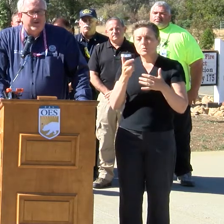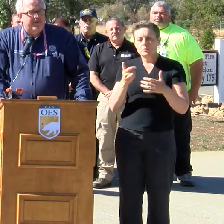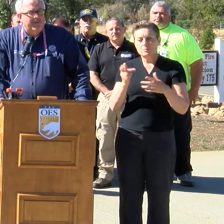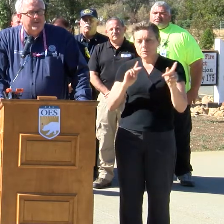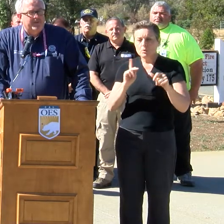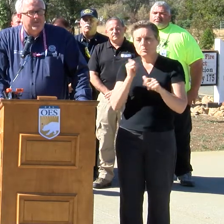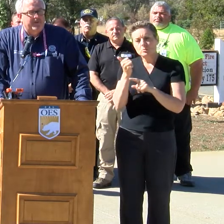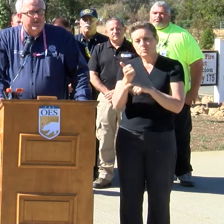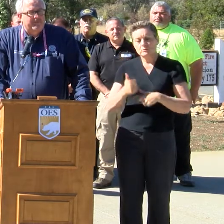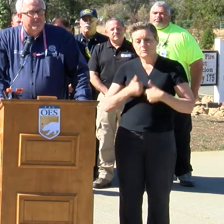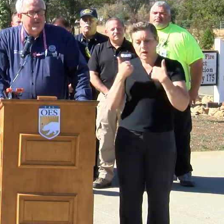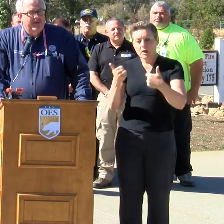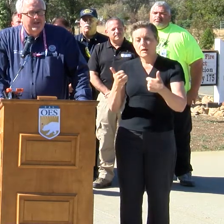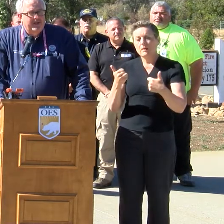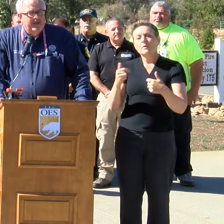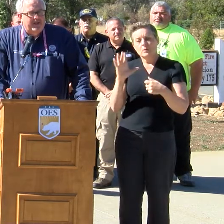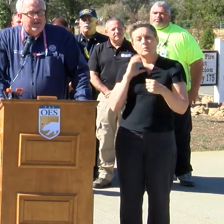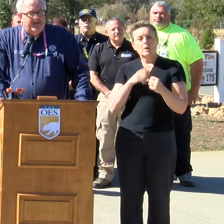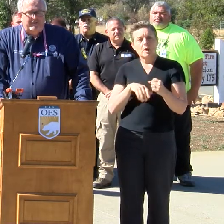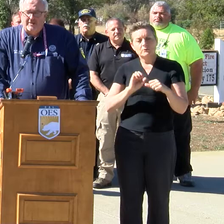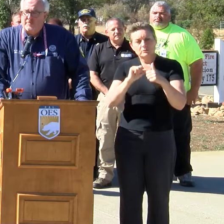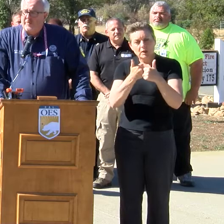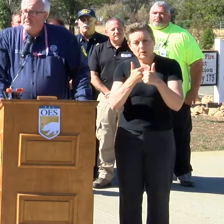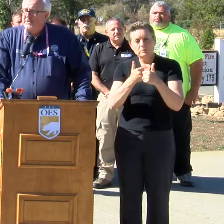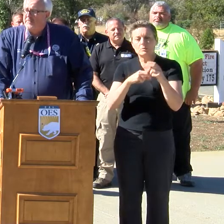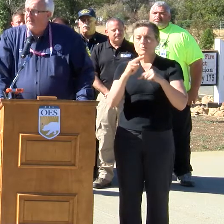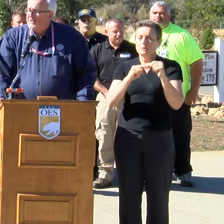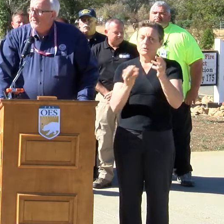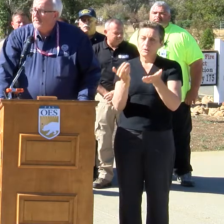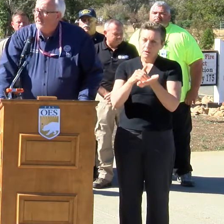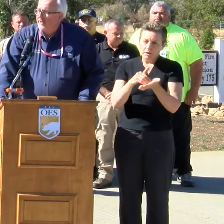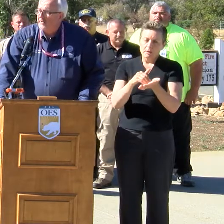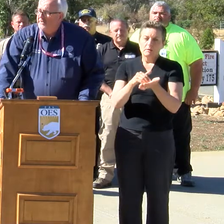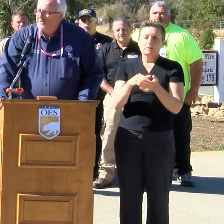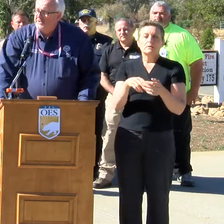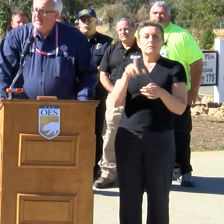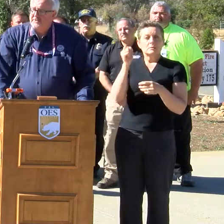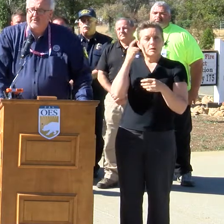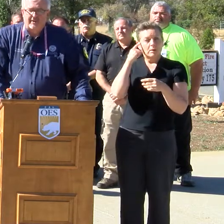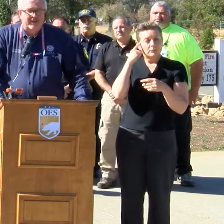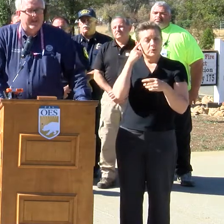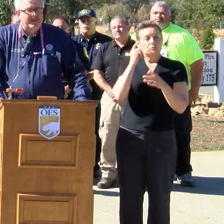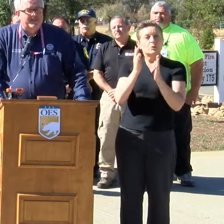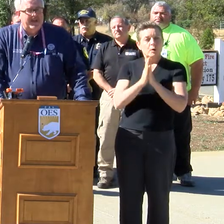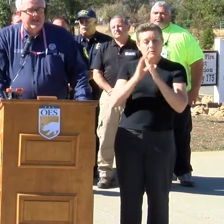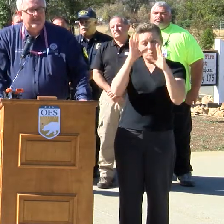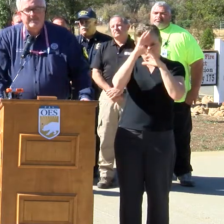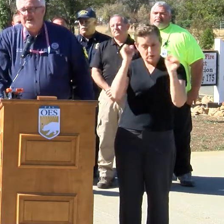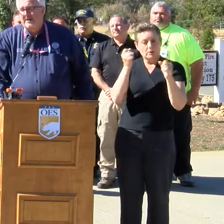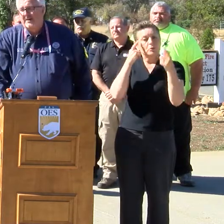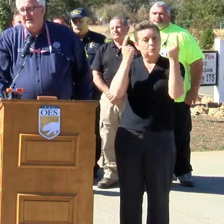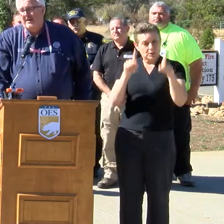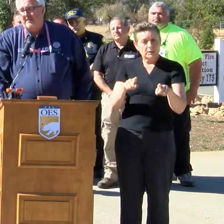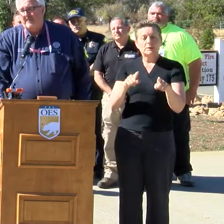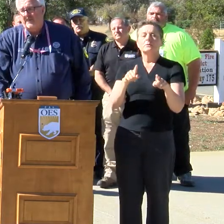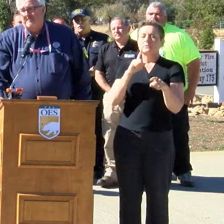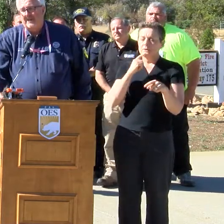challenges they're going to face in rebuilding. The governor has requested and the president declared the disaster in this county.